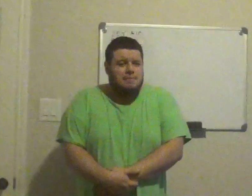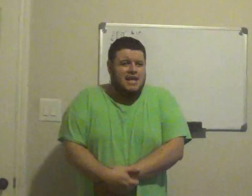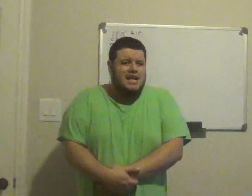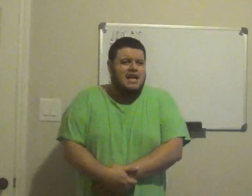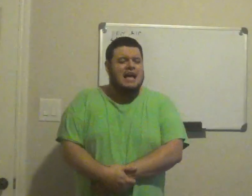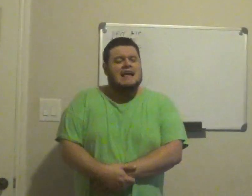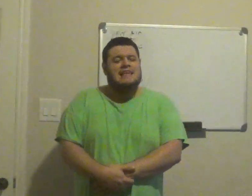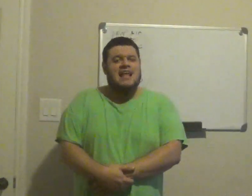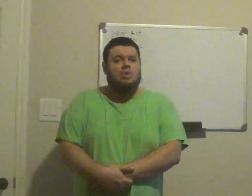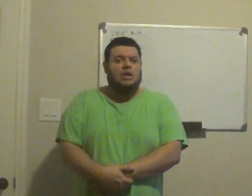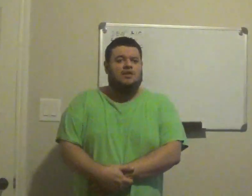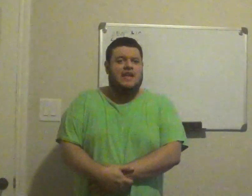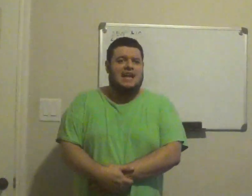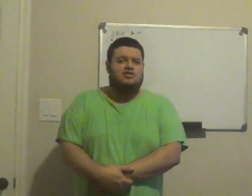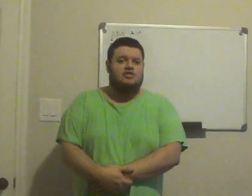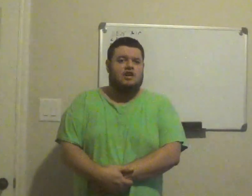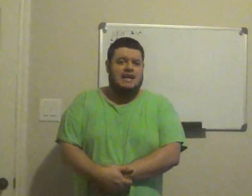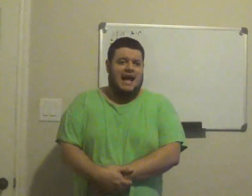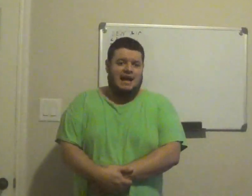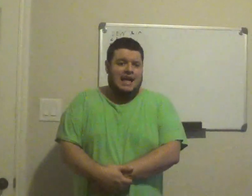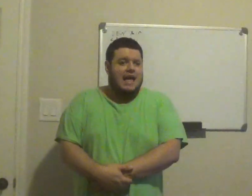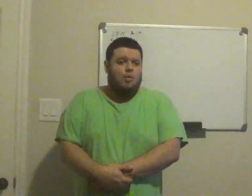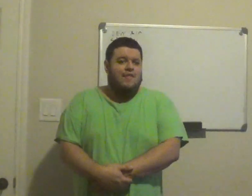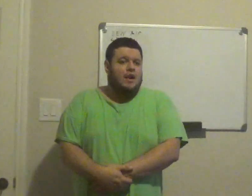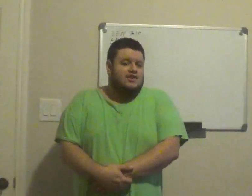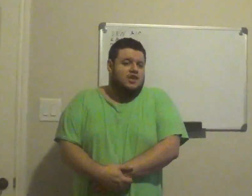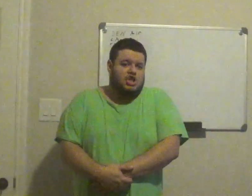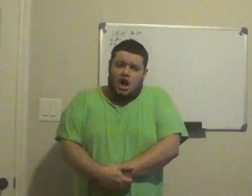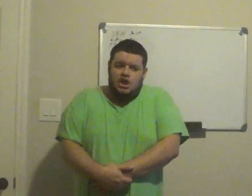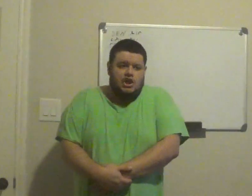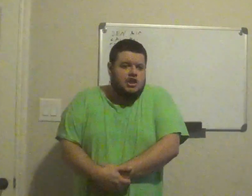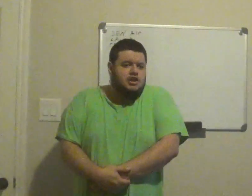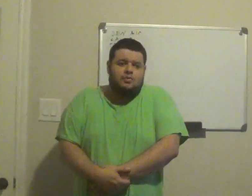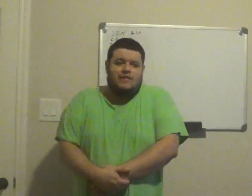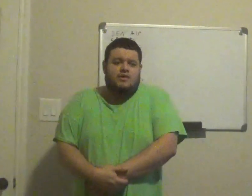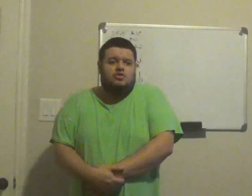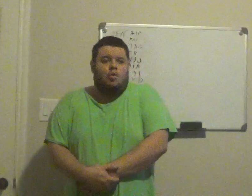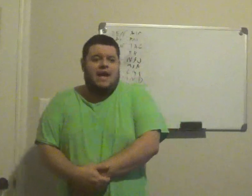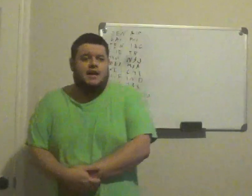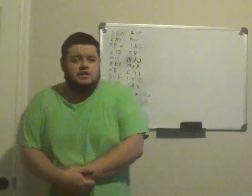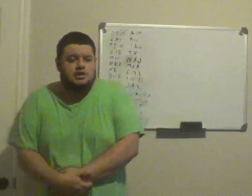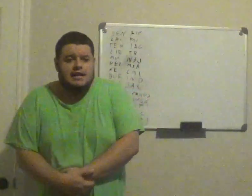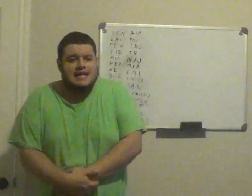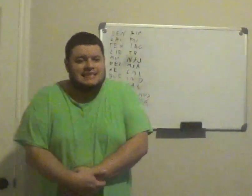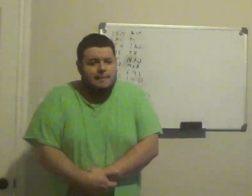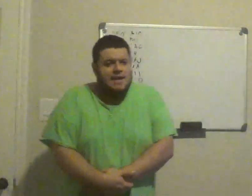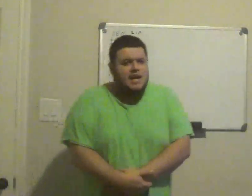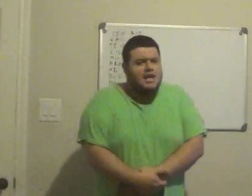Timmy, that is what Las Vegas is looking at, whether it's the Chargers, whether it's the Raiders, Timmy,